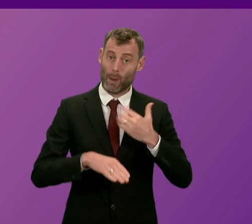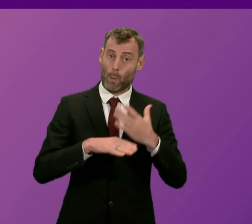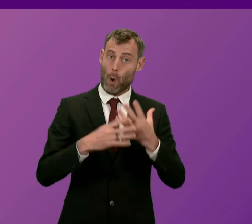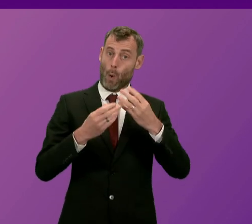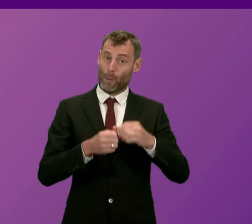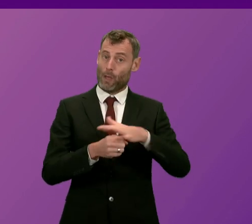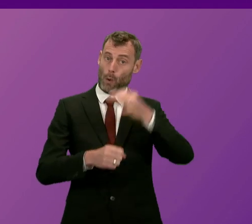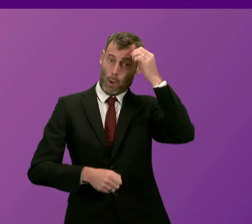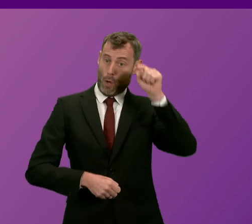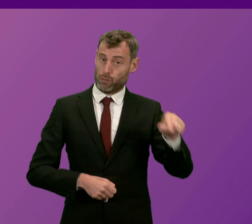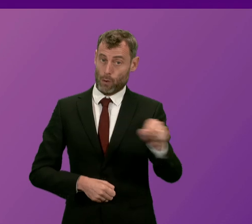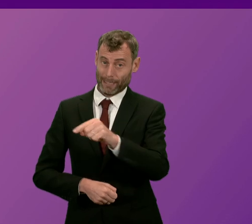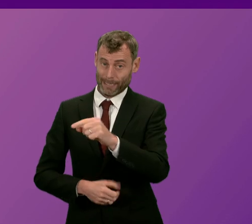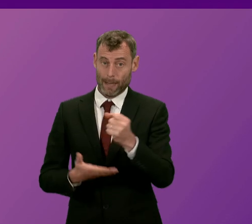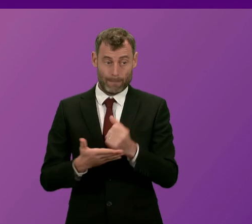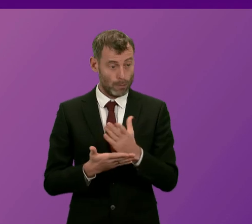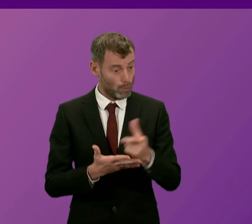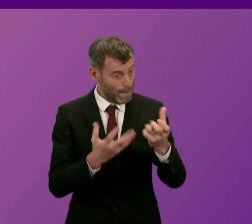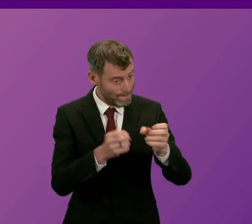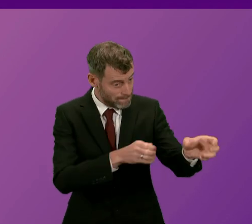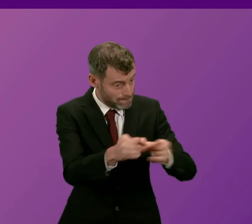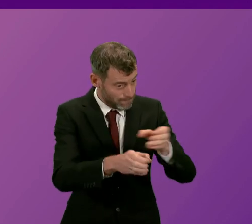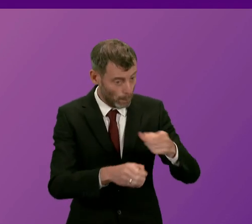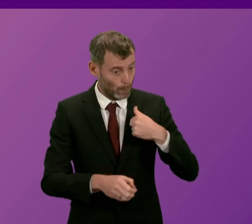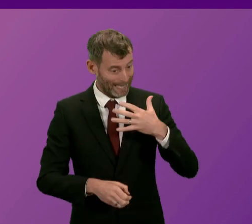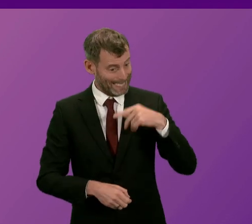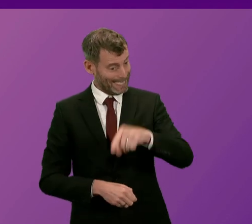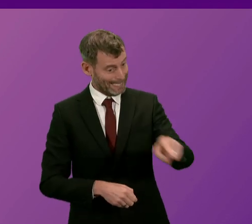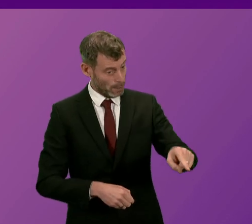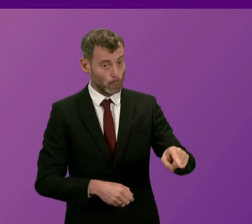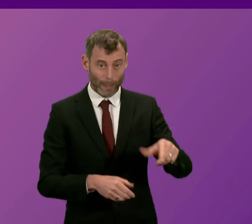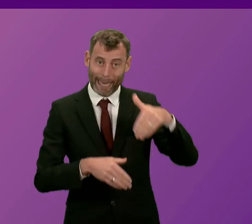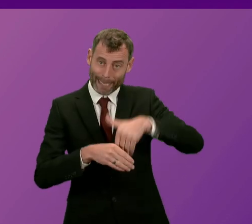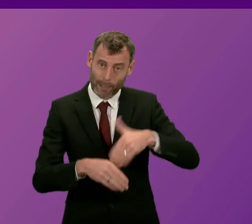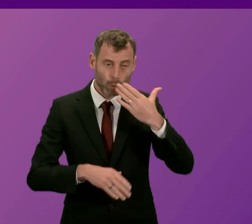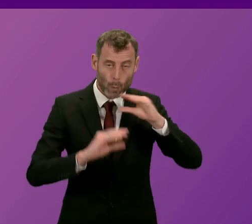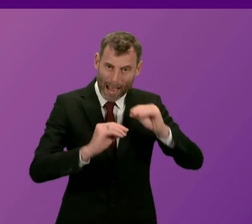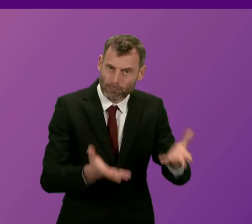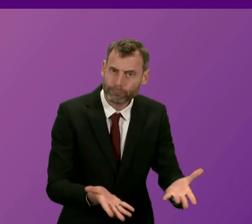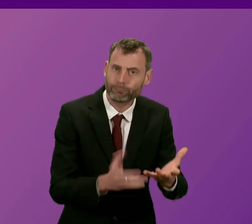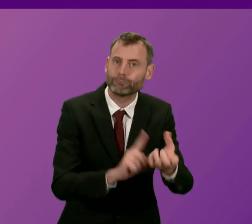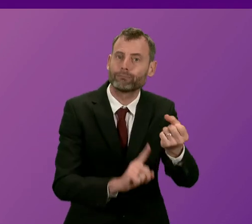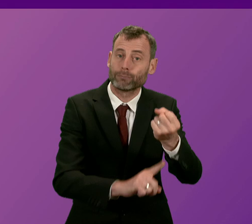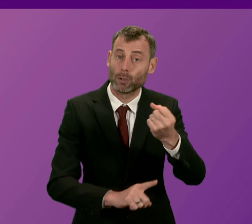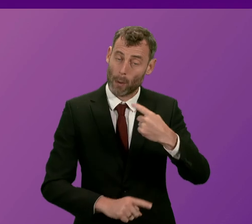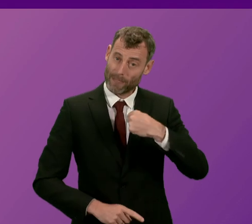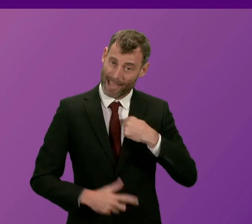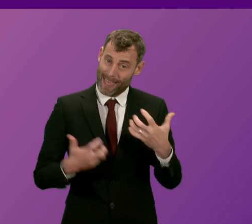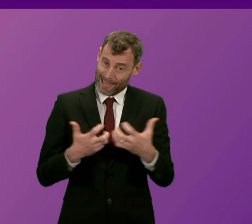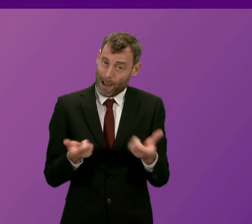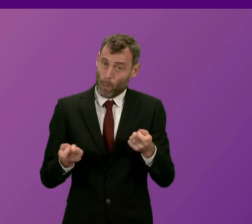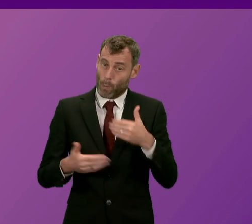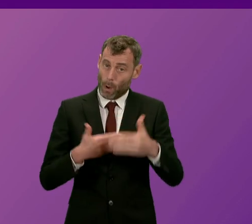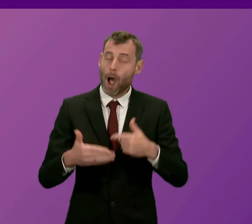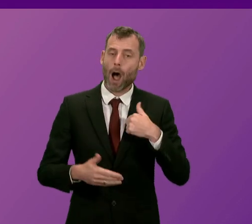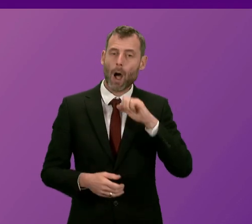supply of qualified teachers to contribute to the education profession. So that's the work that's undertaken. I'll ask the Education